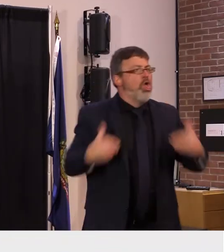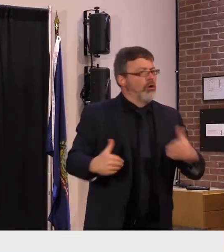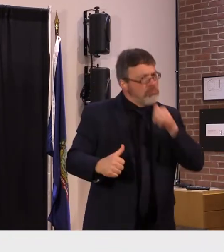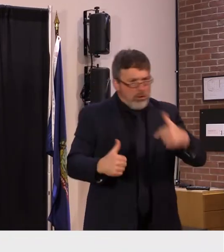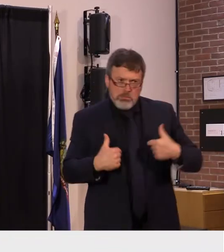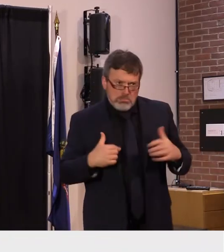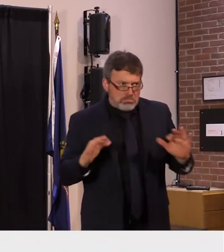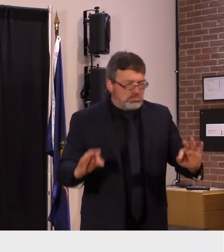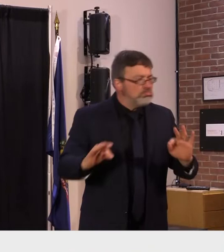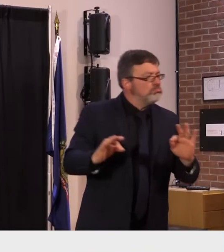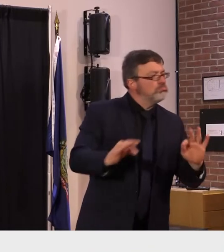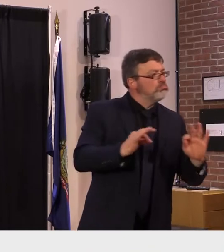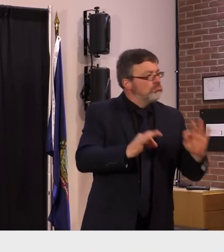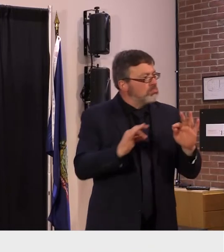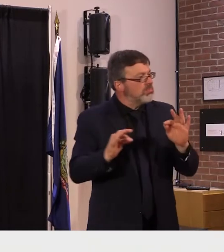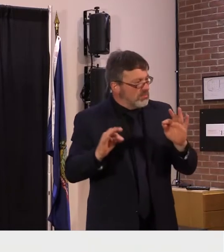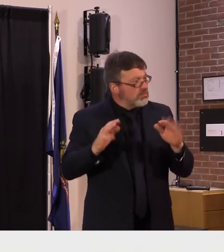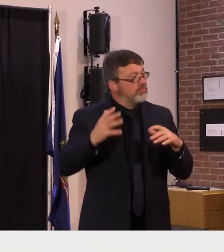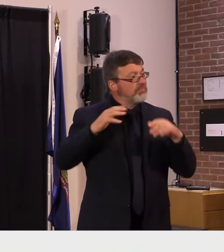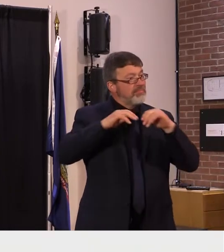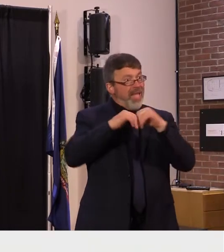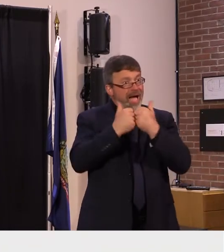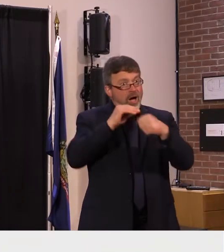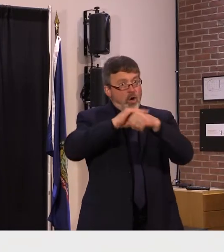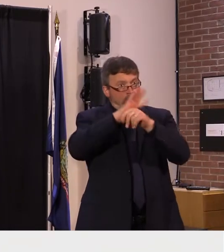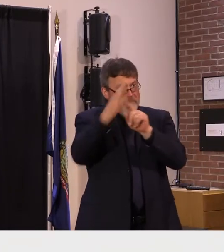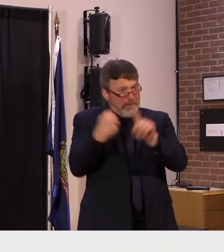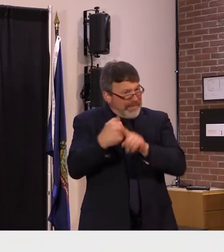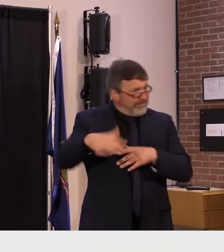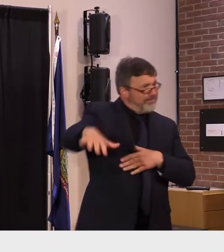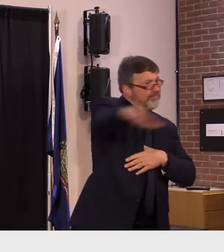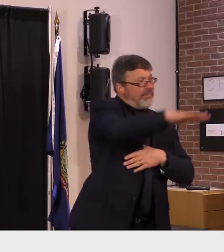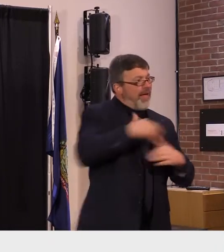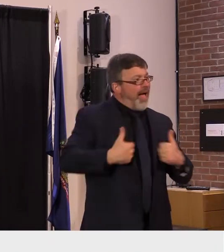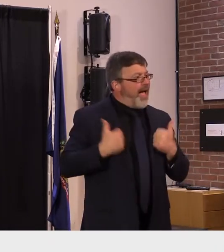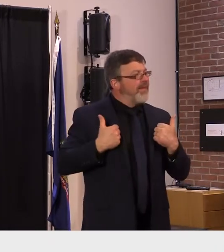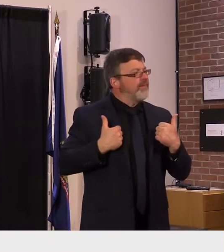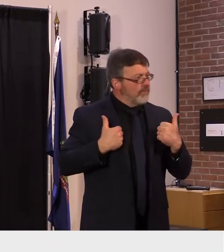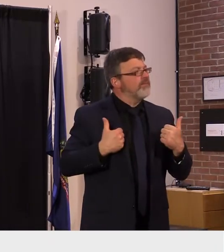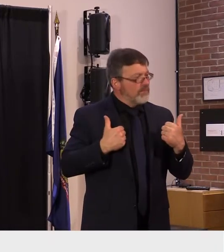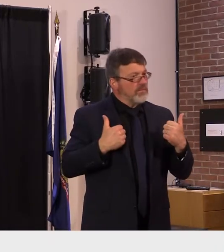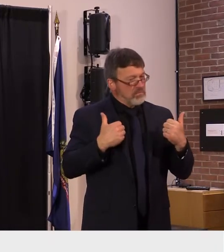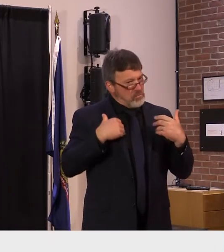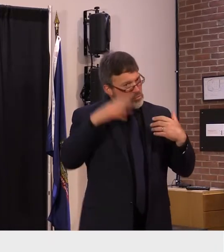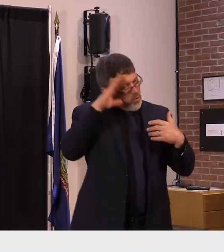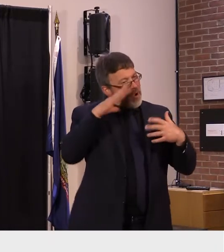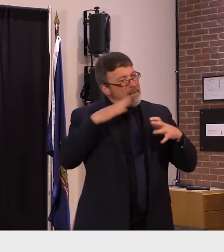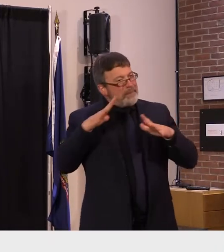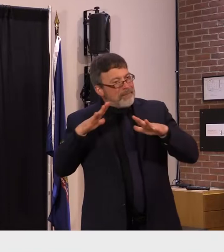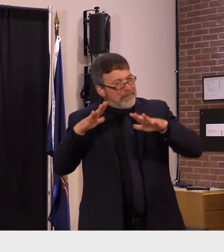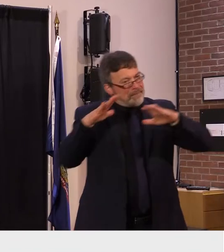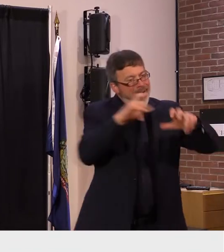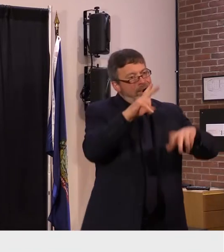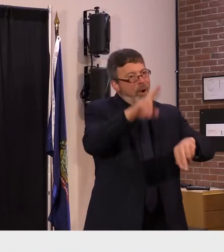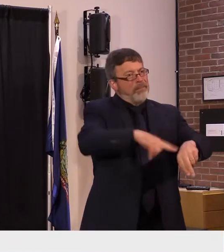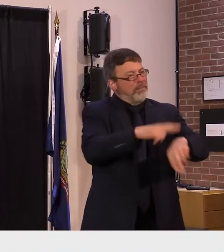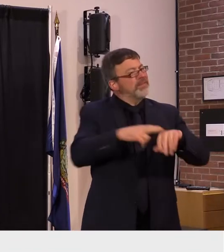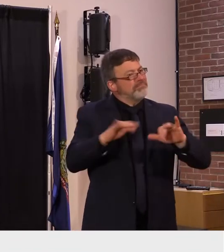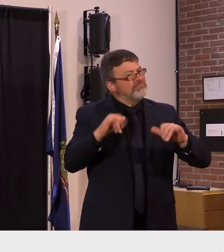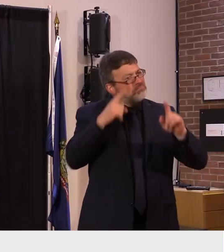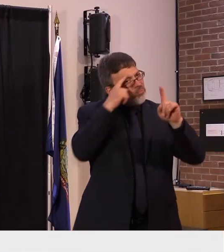negative impacts of living in a pandemic for the past two years recovery from covid